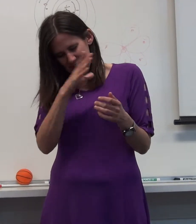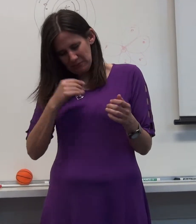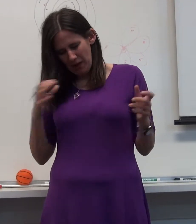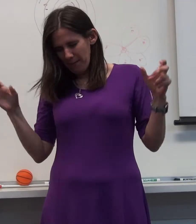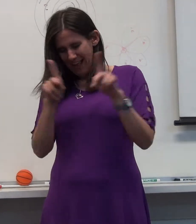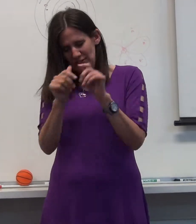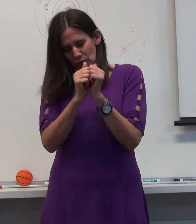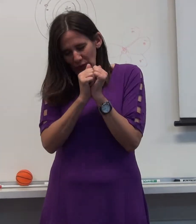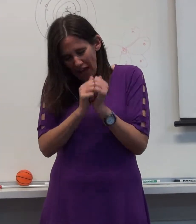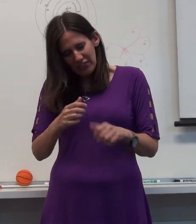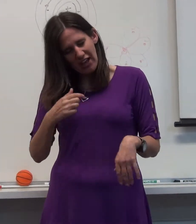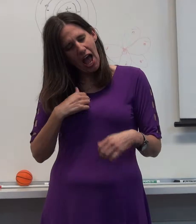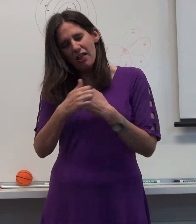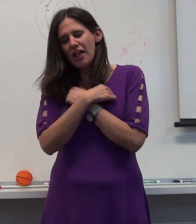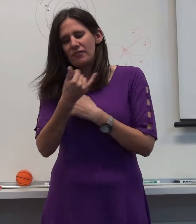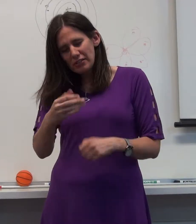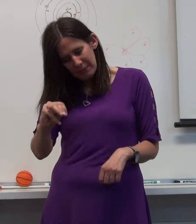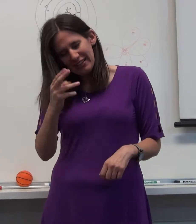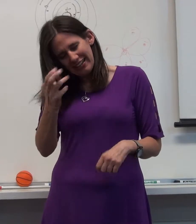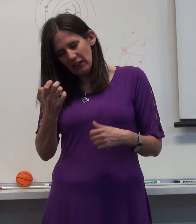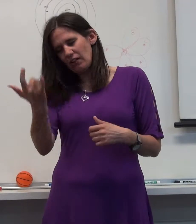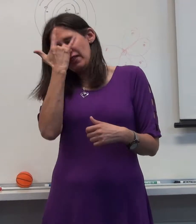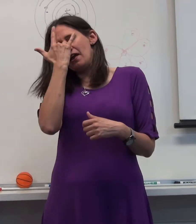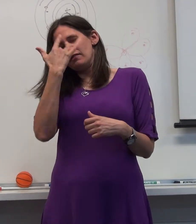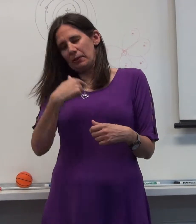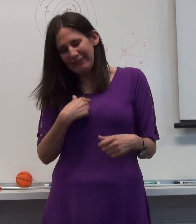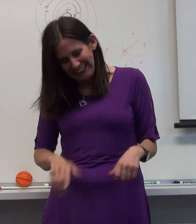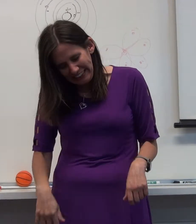And I do love me.